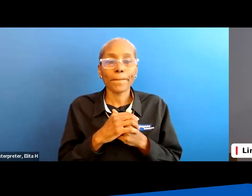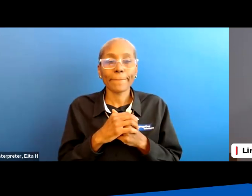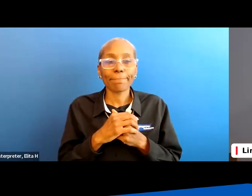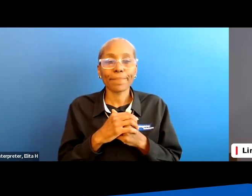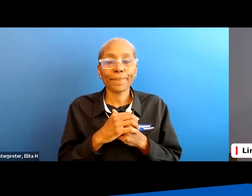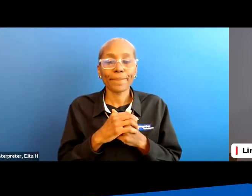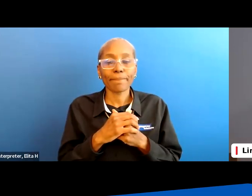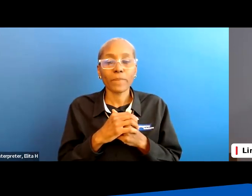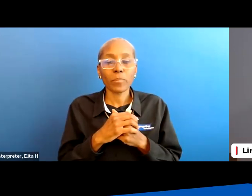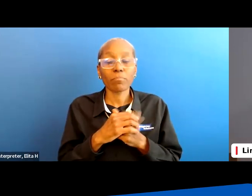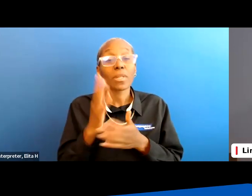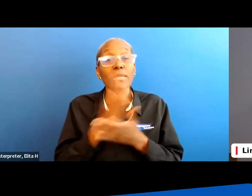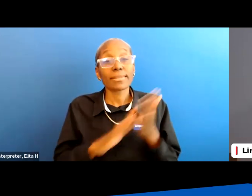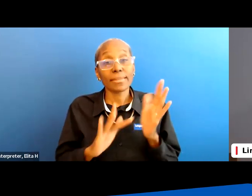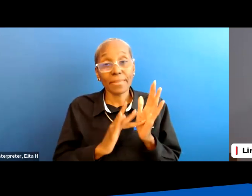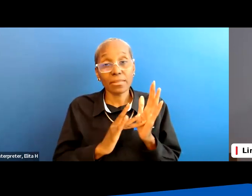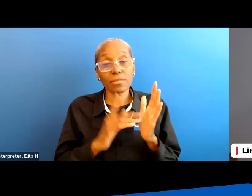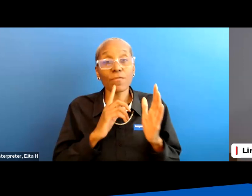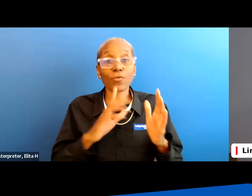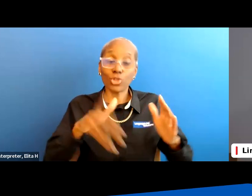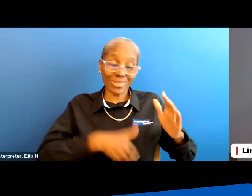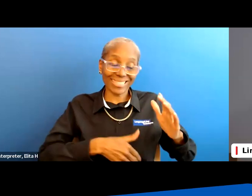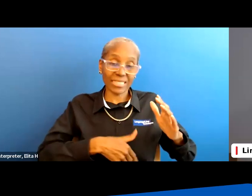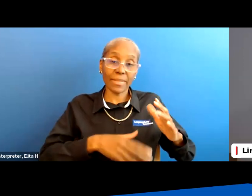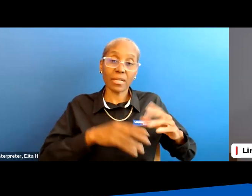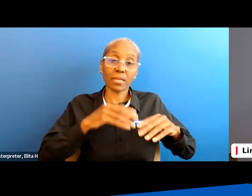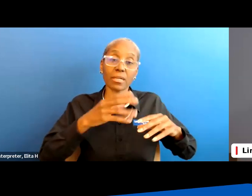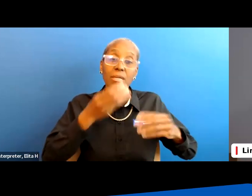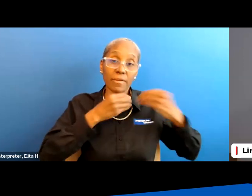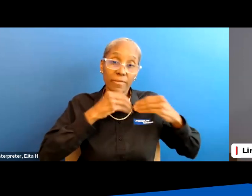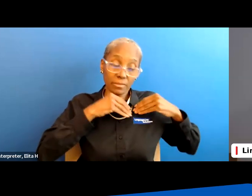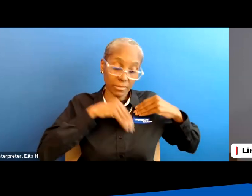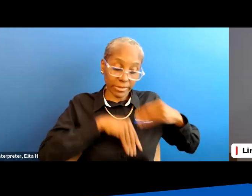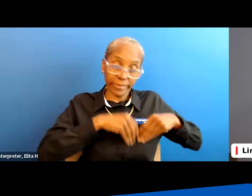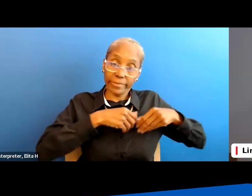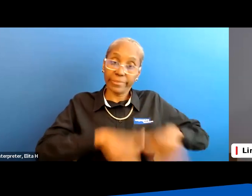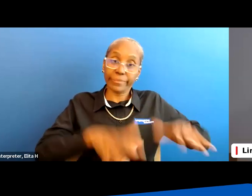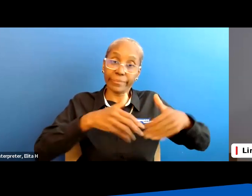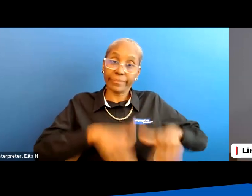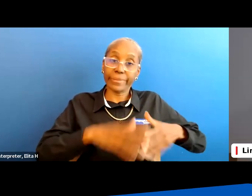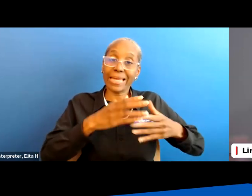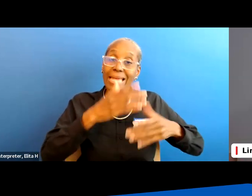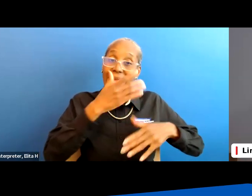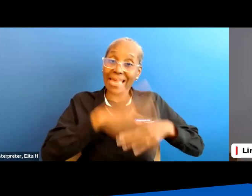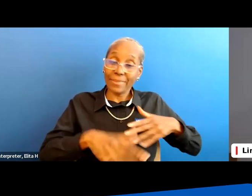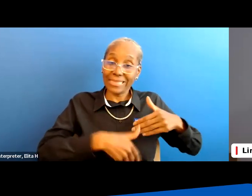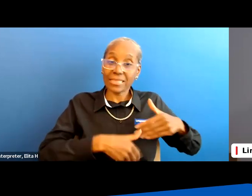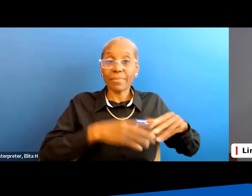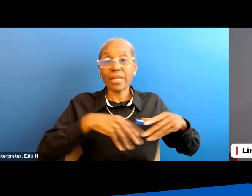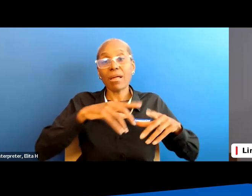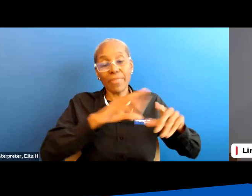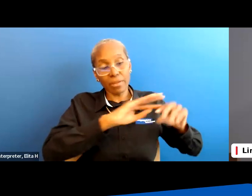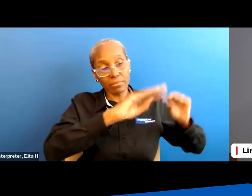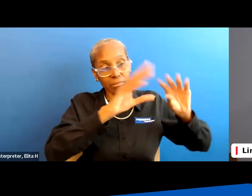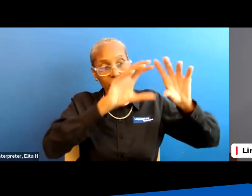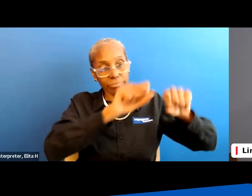some medication for emptying your stomach faster and your bowel faster maybe might be an option so those are some of